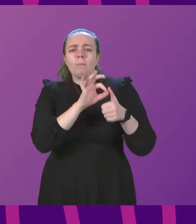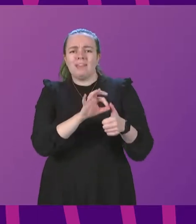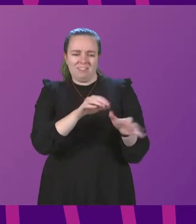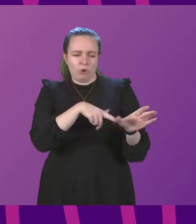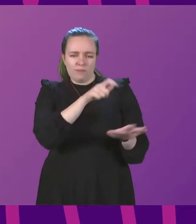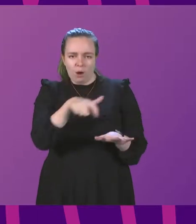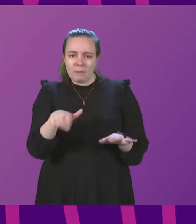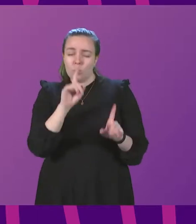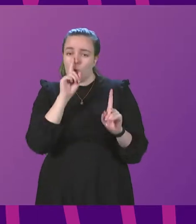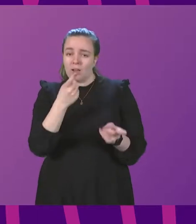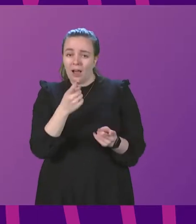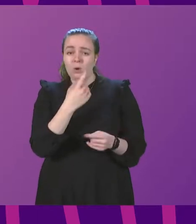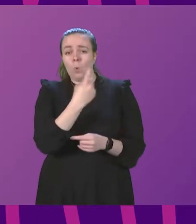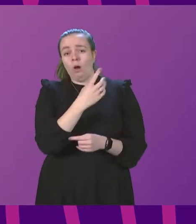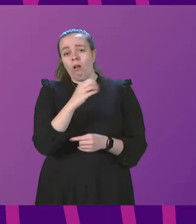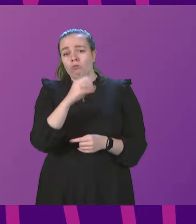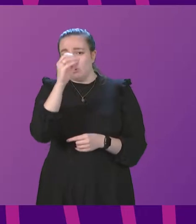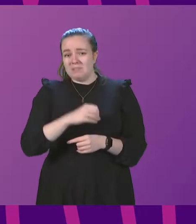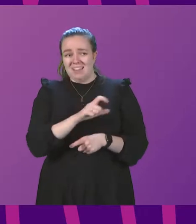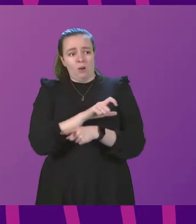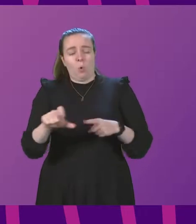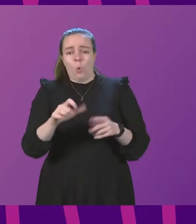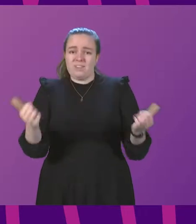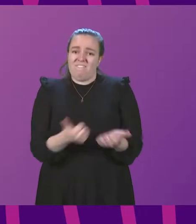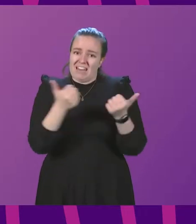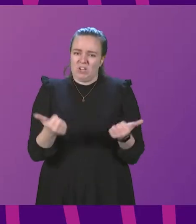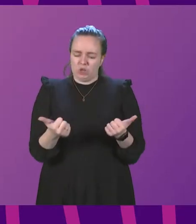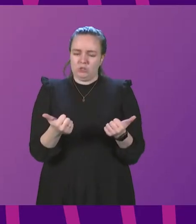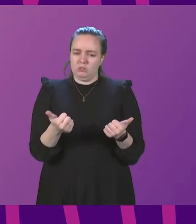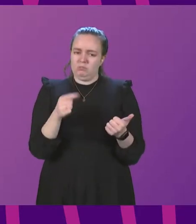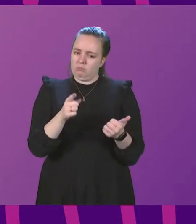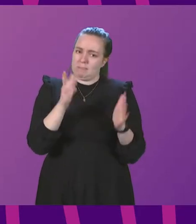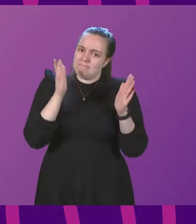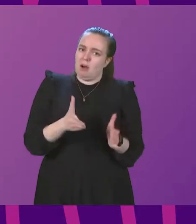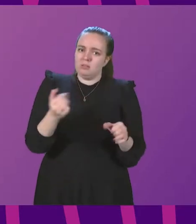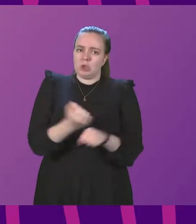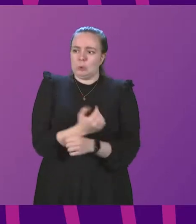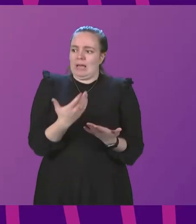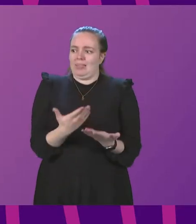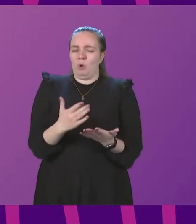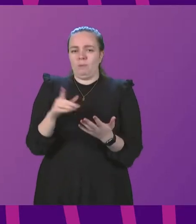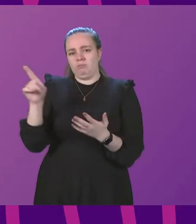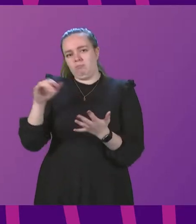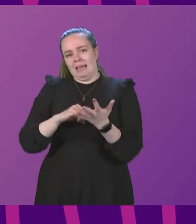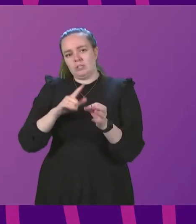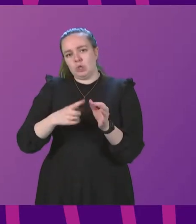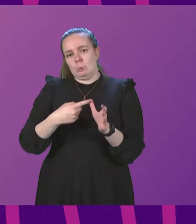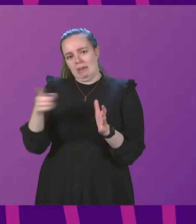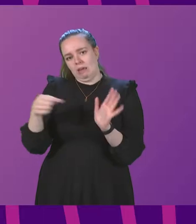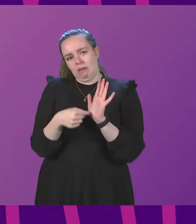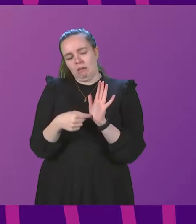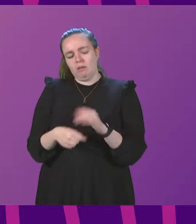who have been unable to complete 100% of the coursework that is stated as being required at present by the SQA? Cabinet Secretary.